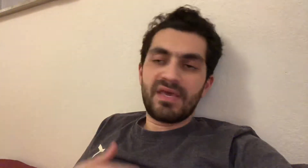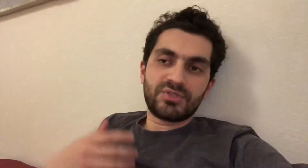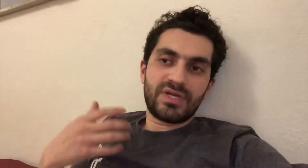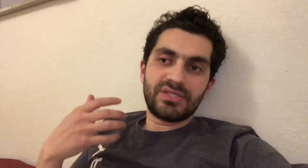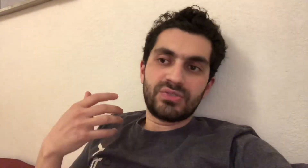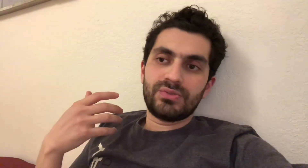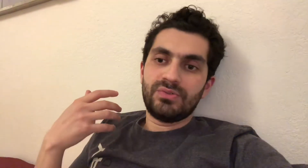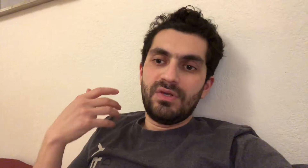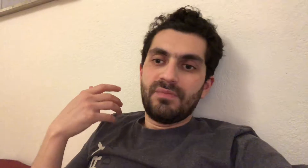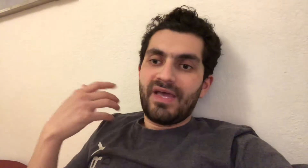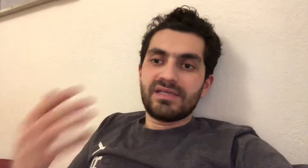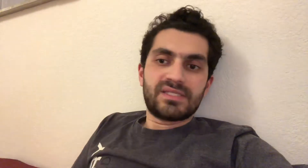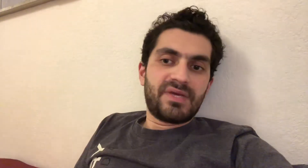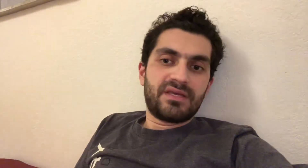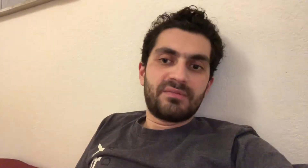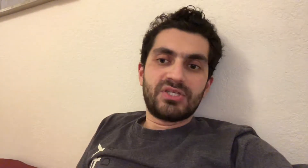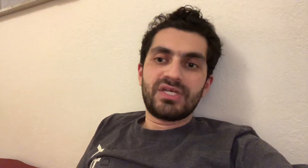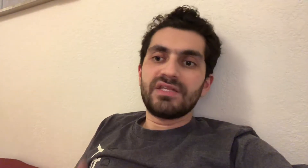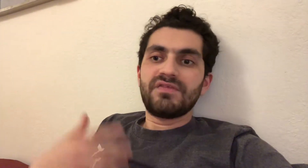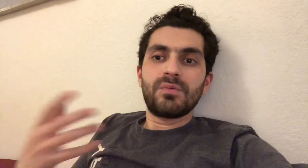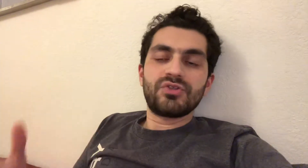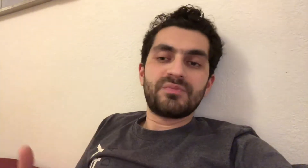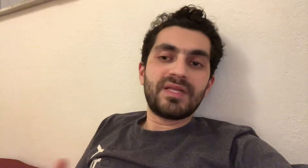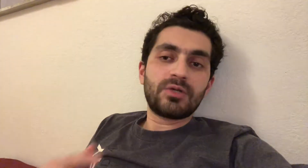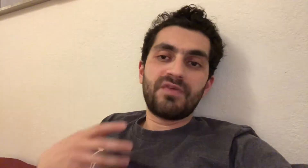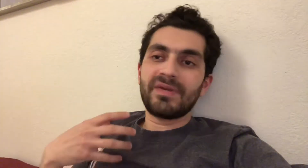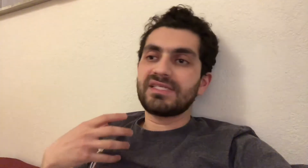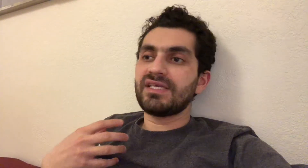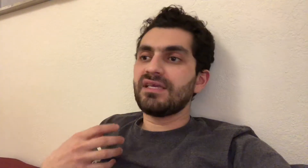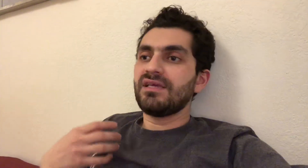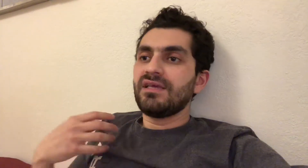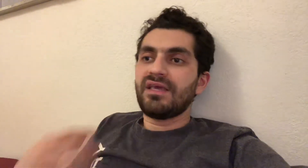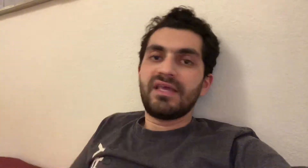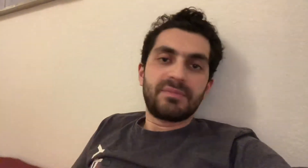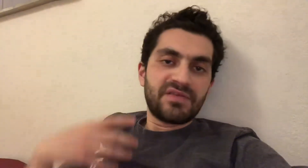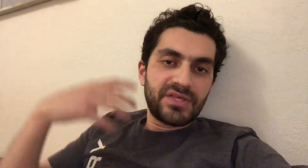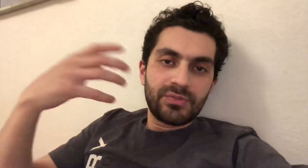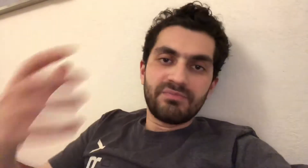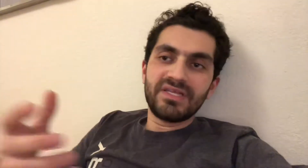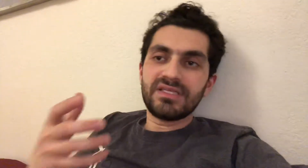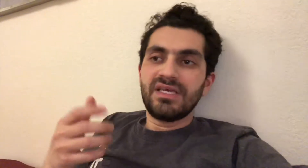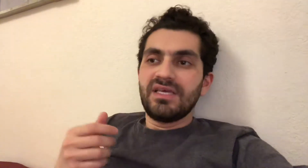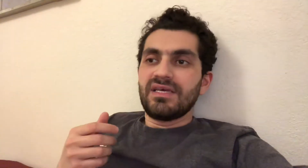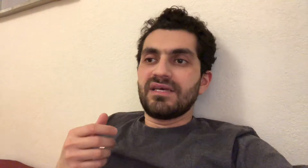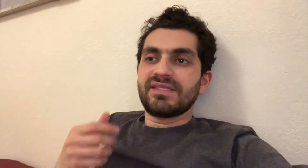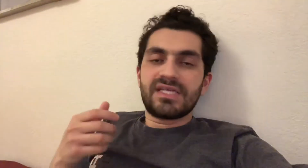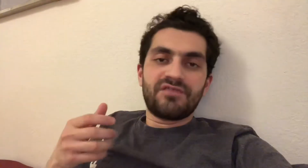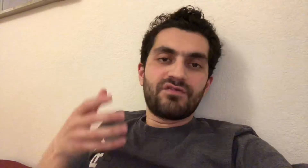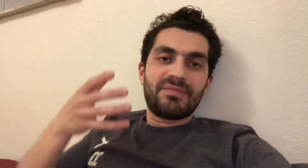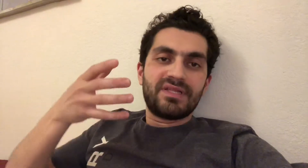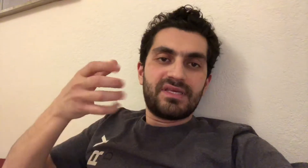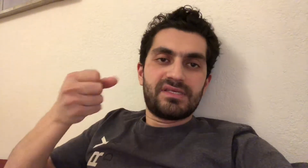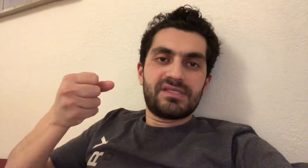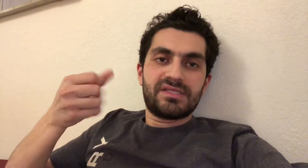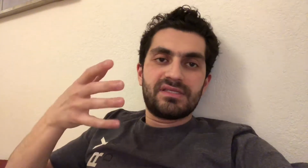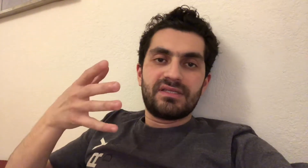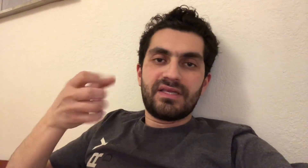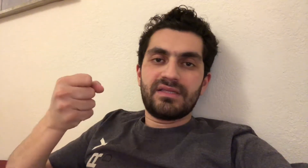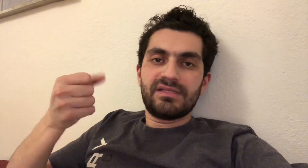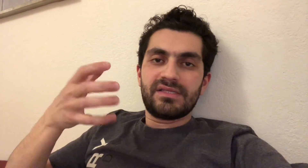I'm trying to ask my my child if they want milk. If I want to say, hey, I'm giving you milk, the sign for milk is like this.